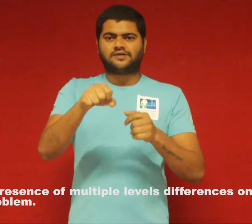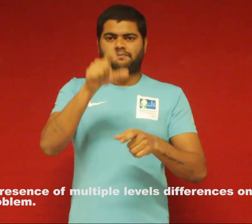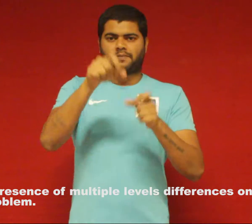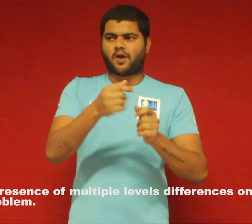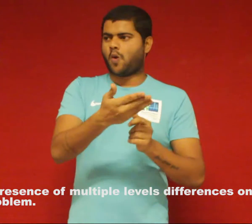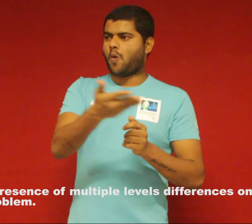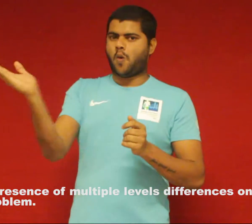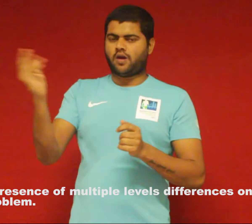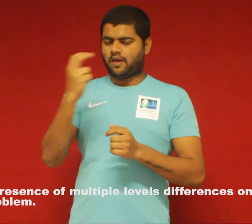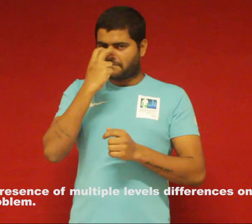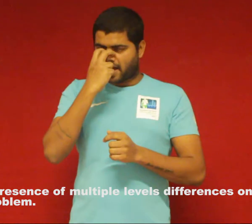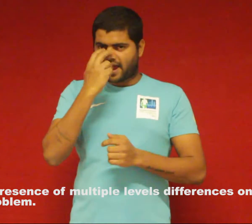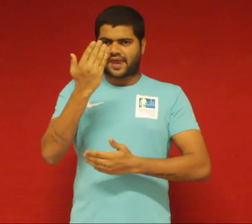only adds on to the problem.